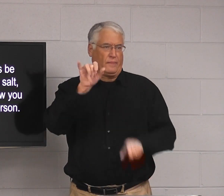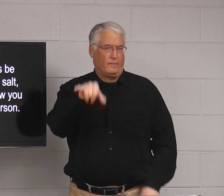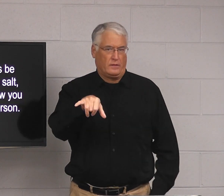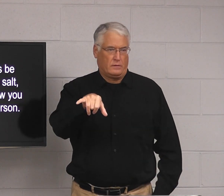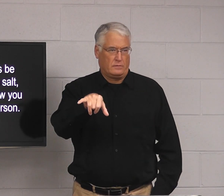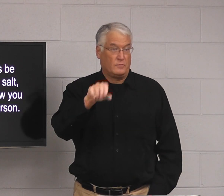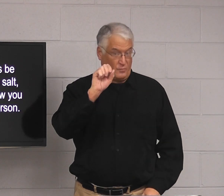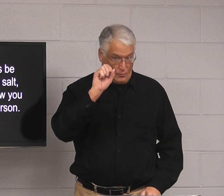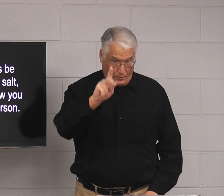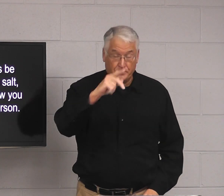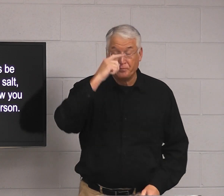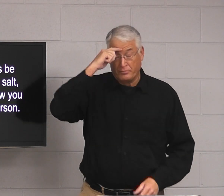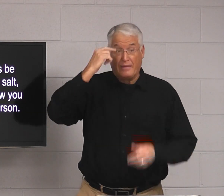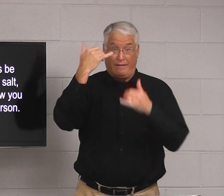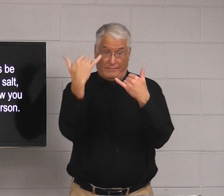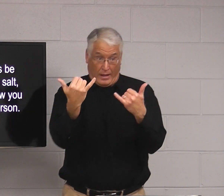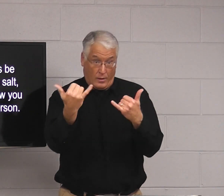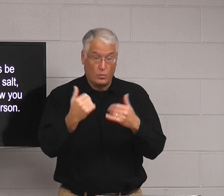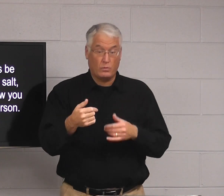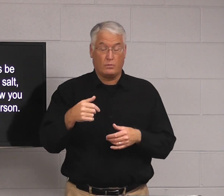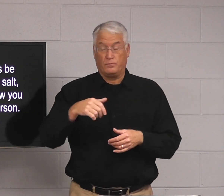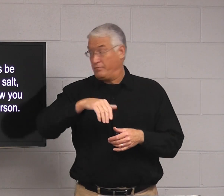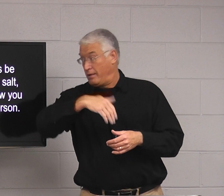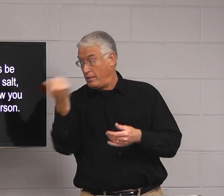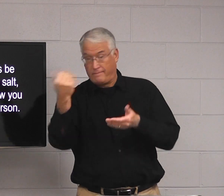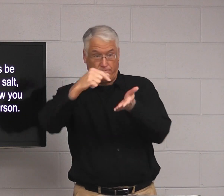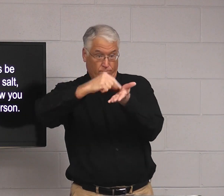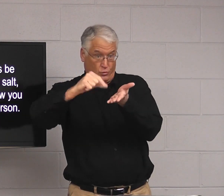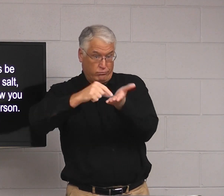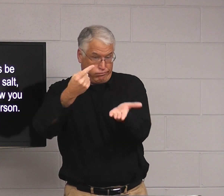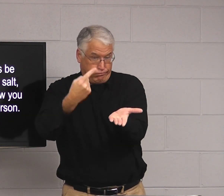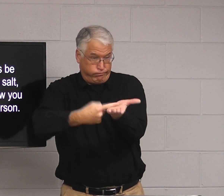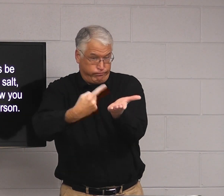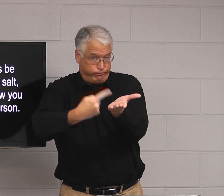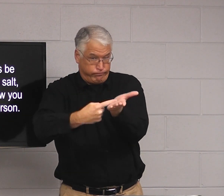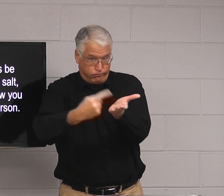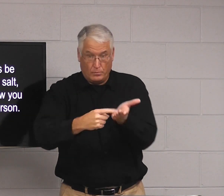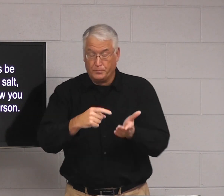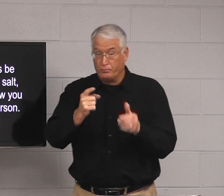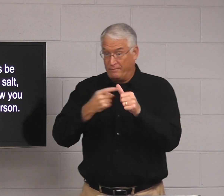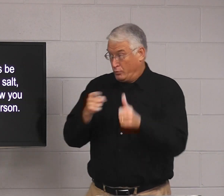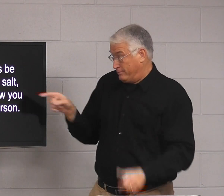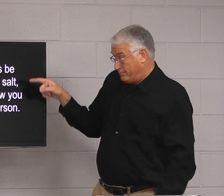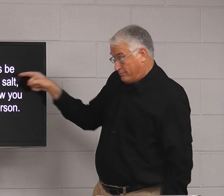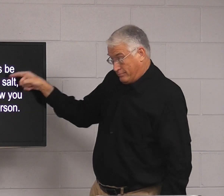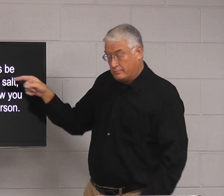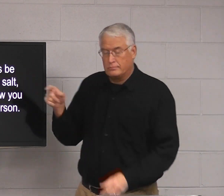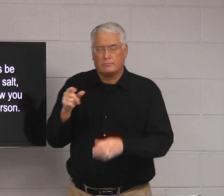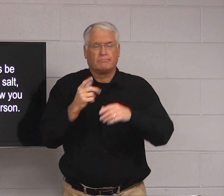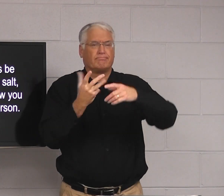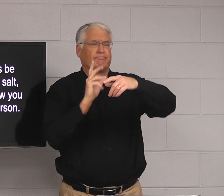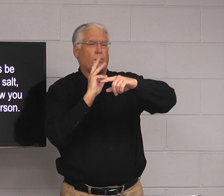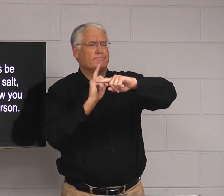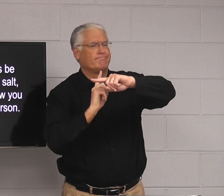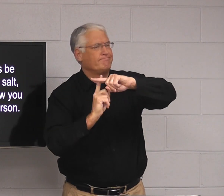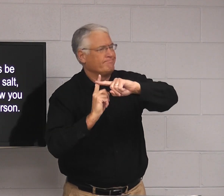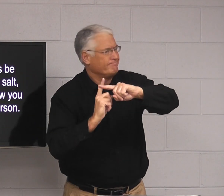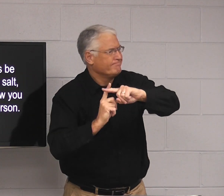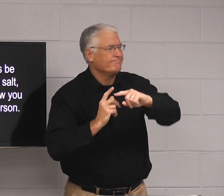you should speak like that. So now, there's another scripture that we discussed. It was before this